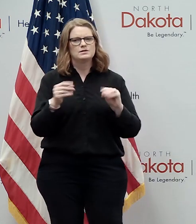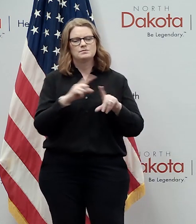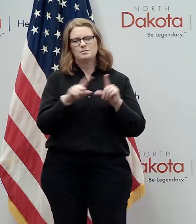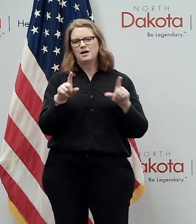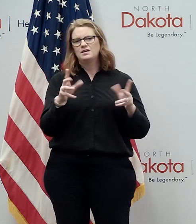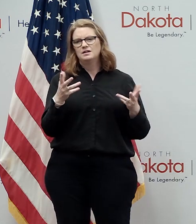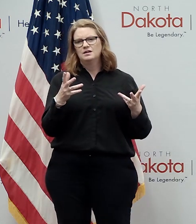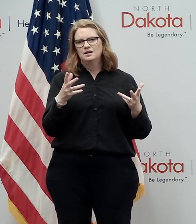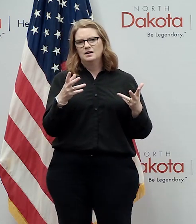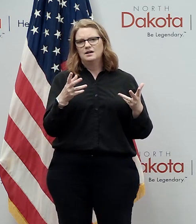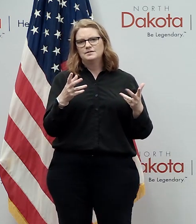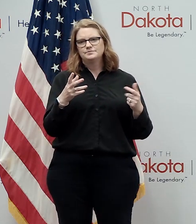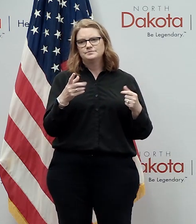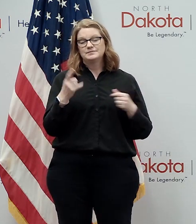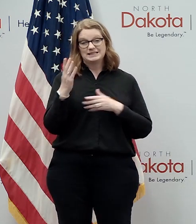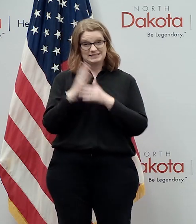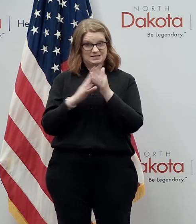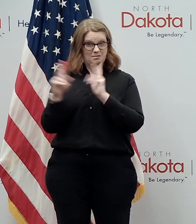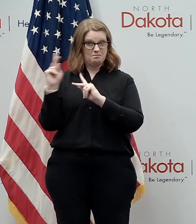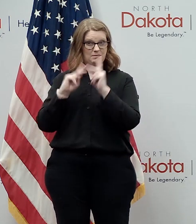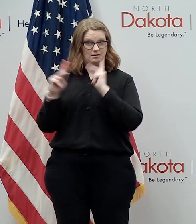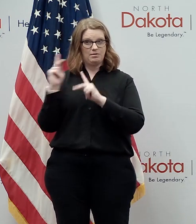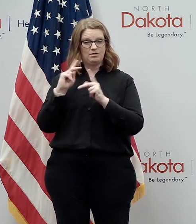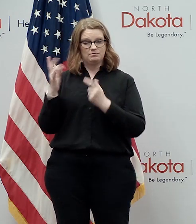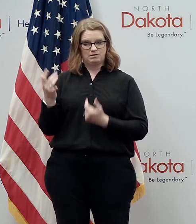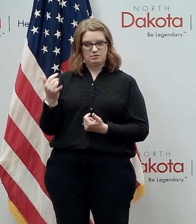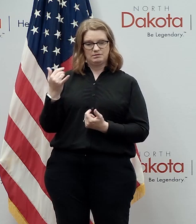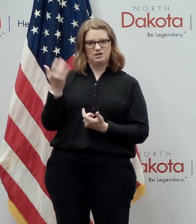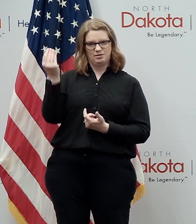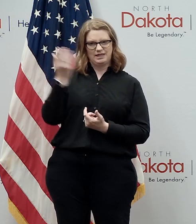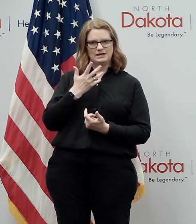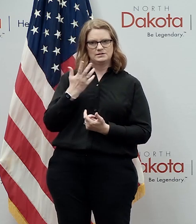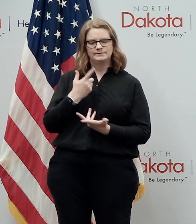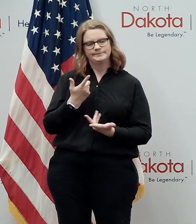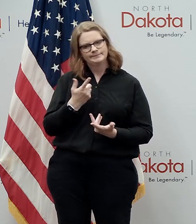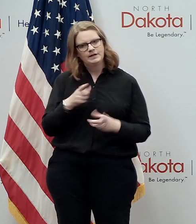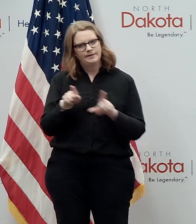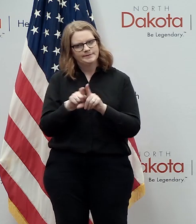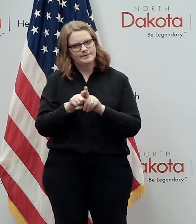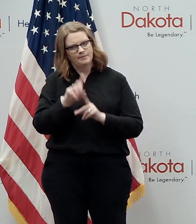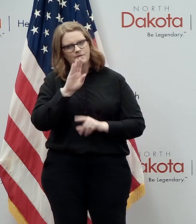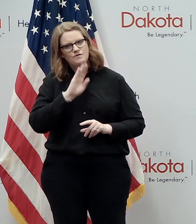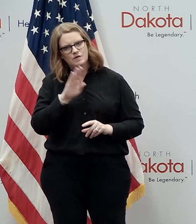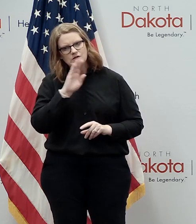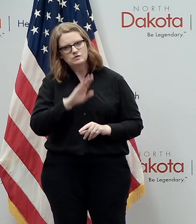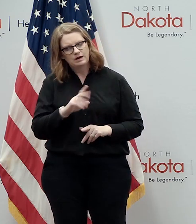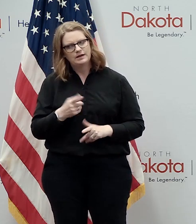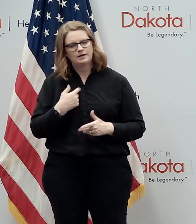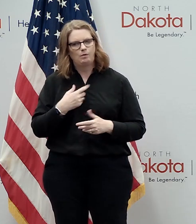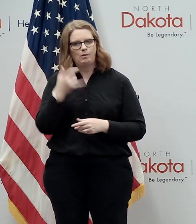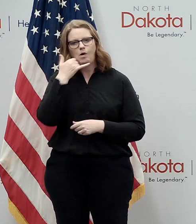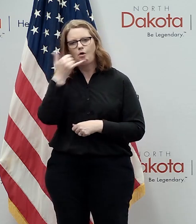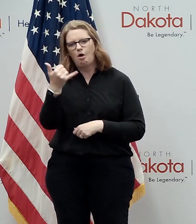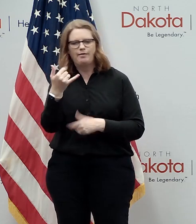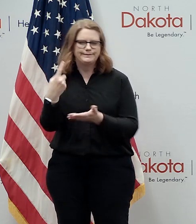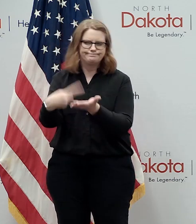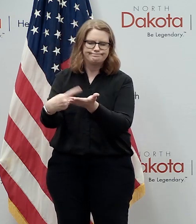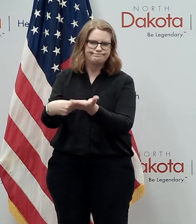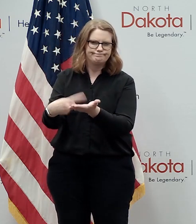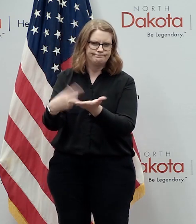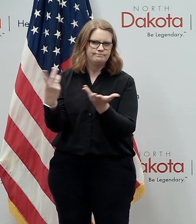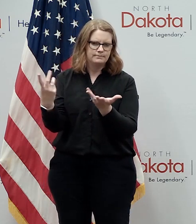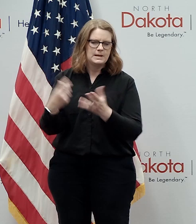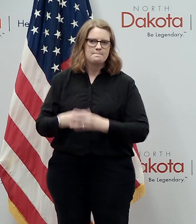say we've i've heard from some citizens also saying that they had some frustrating experiences we'll follow up on those uh and again